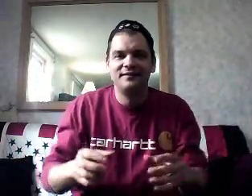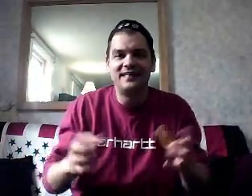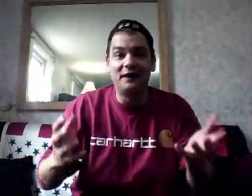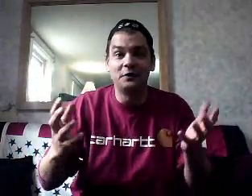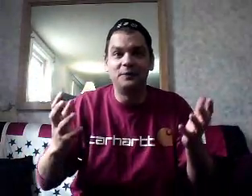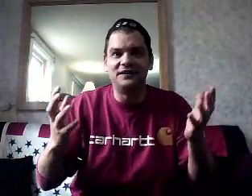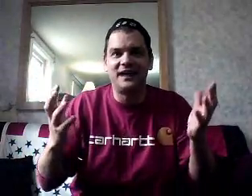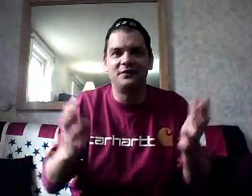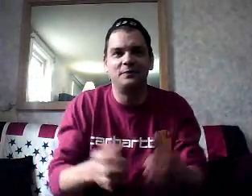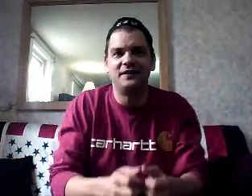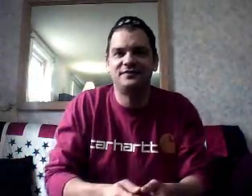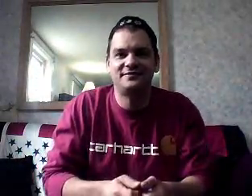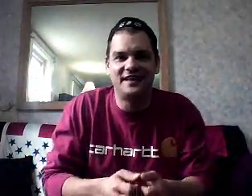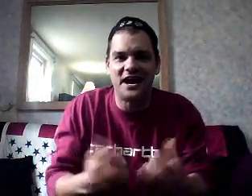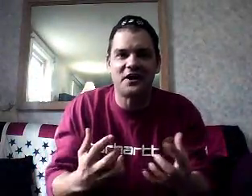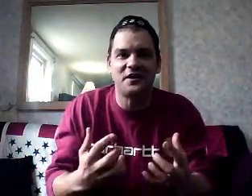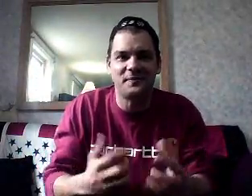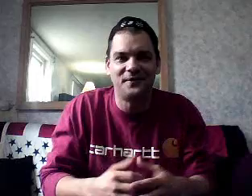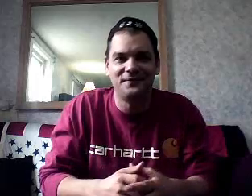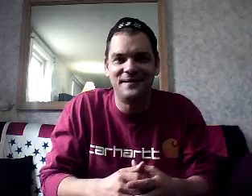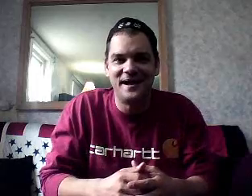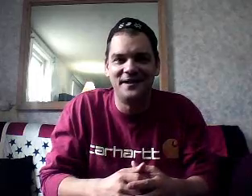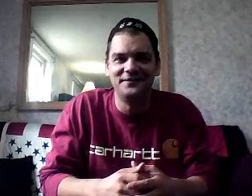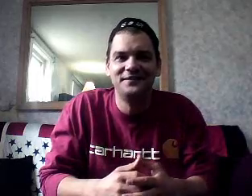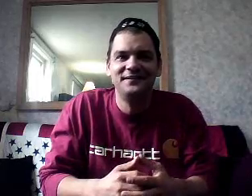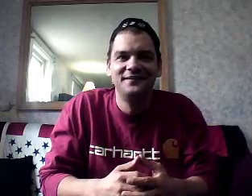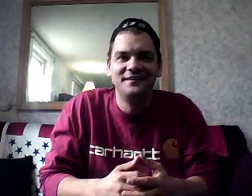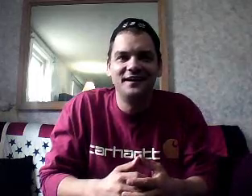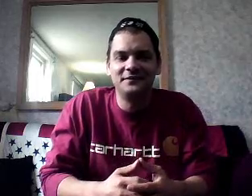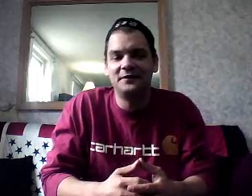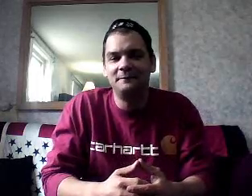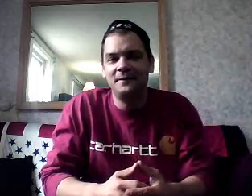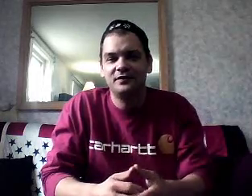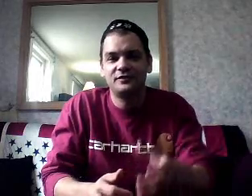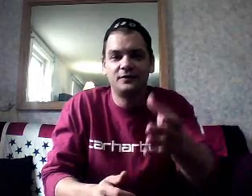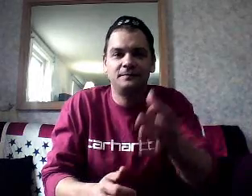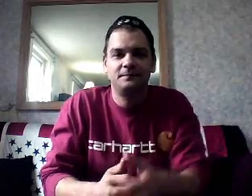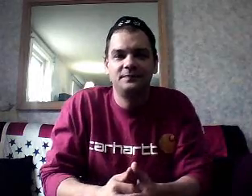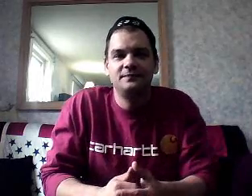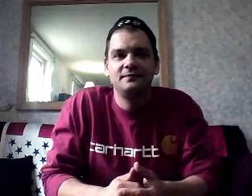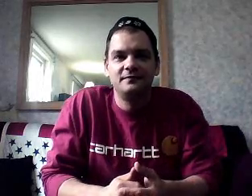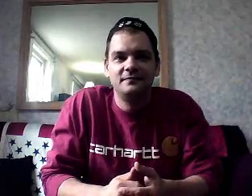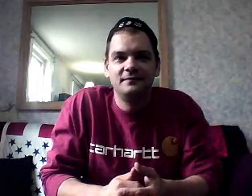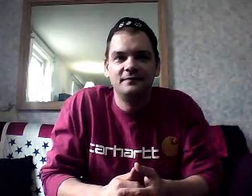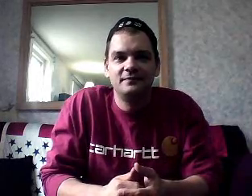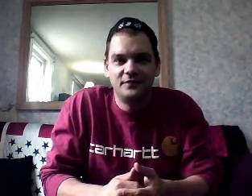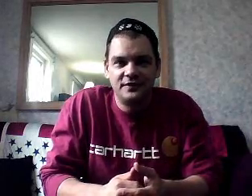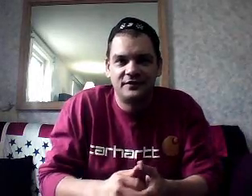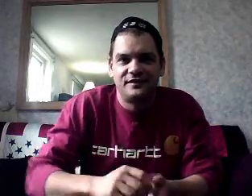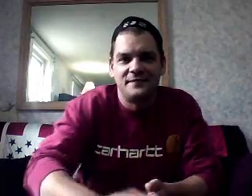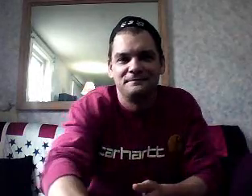That would be, that would be terrible, man. Anyway, so, until next time.